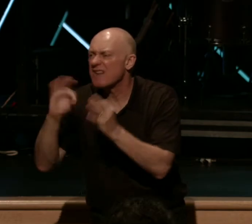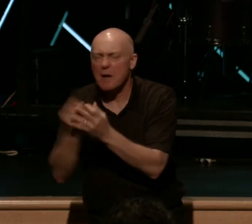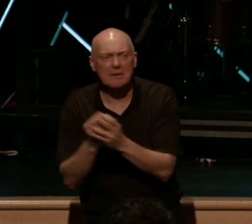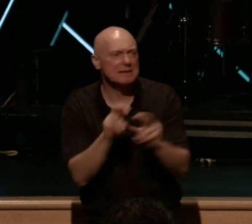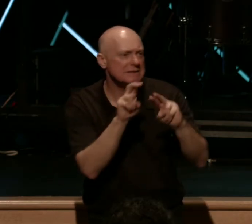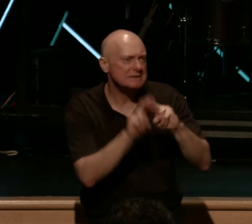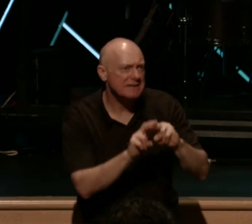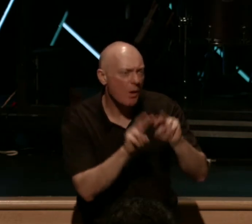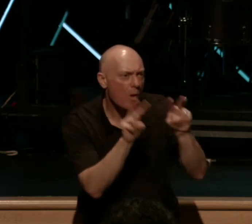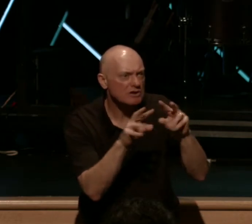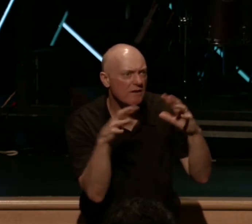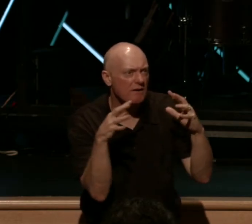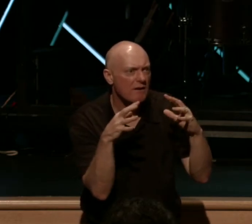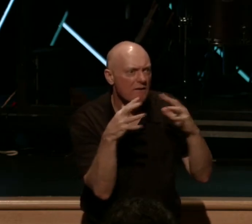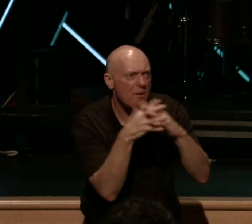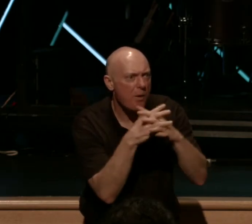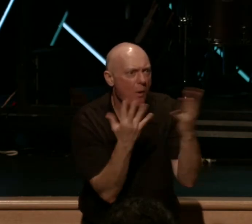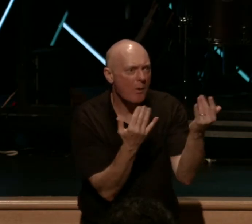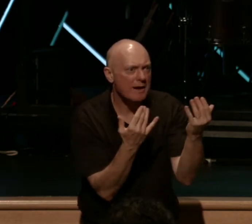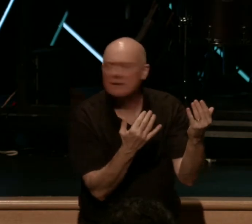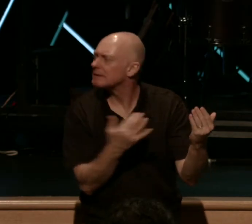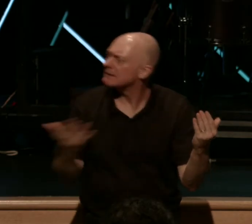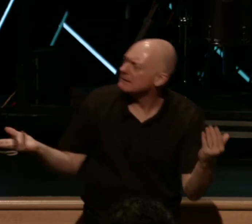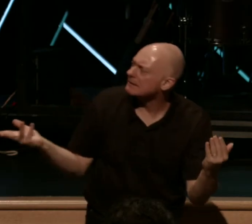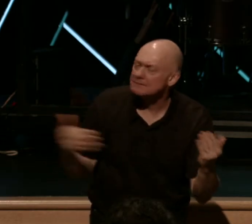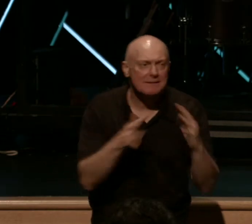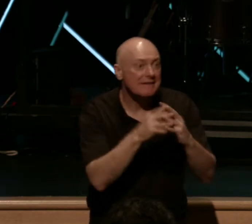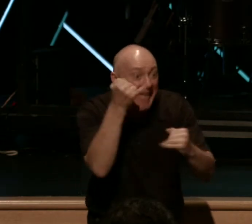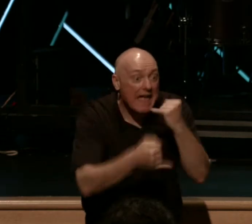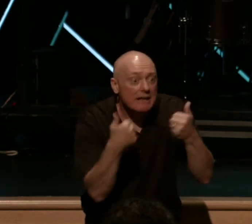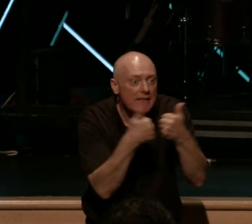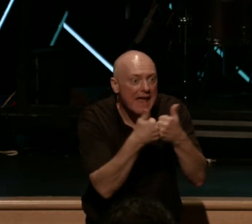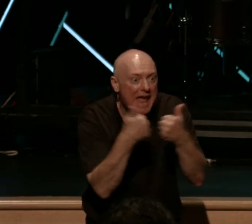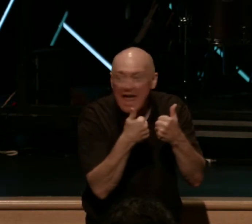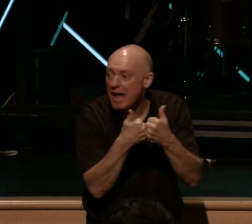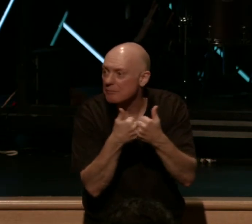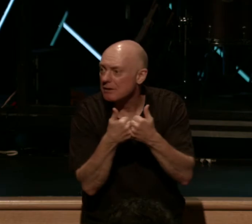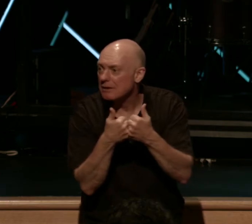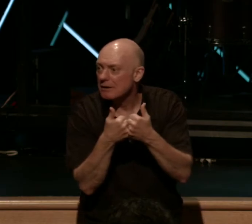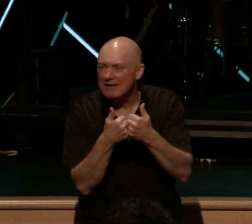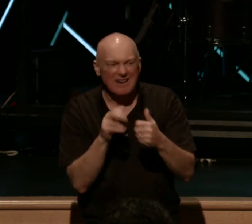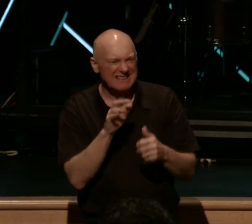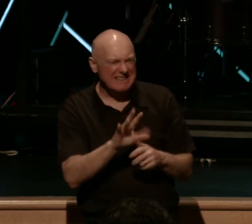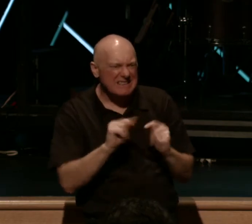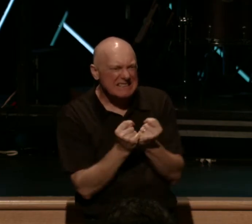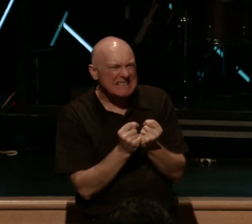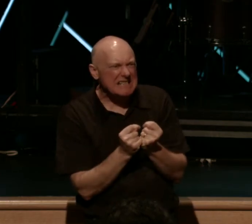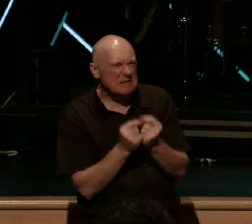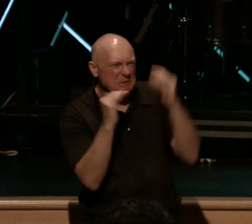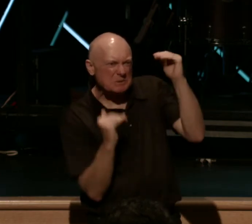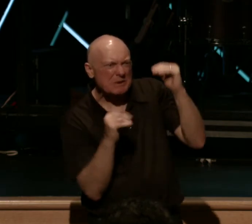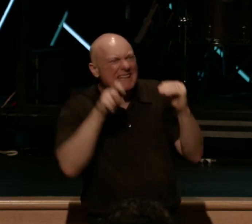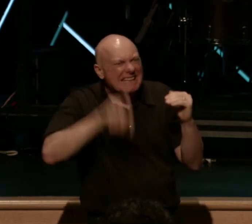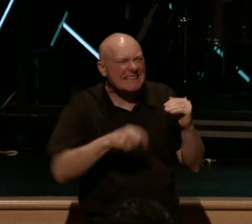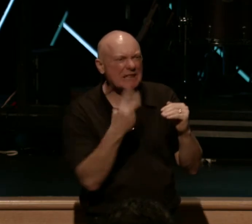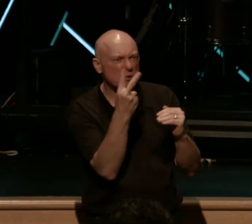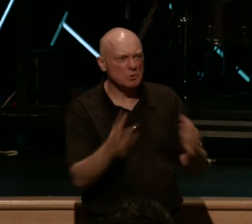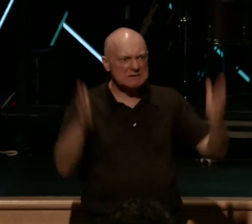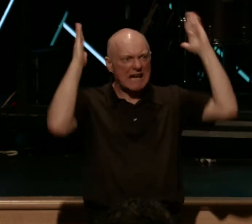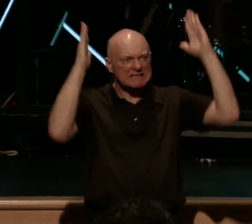football team is playing. And it gets to the end of the game. He watches the game. The team is down. They need two touchdowns to win. And he's like, there's no way